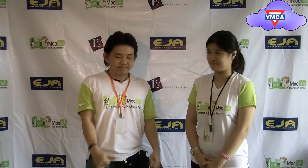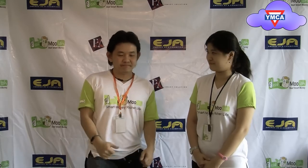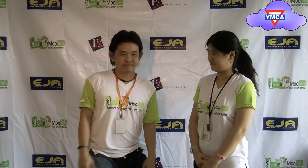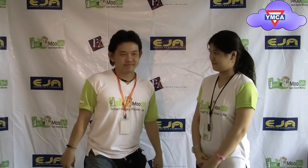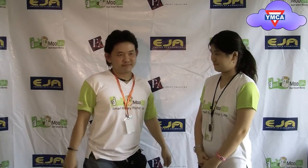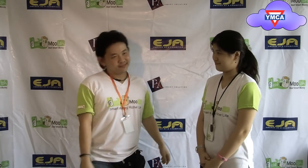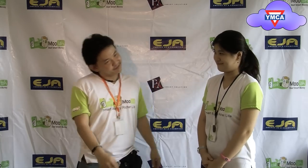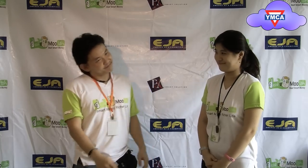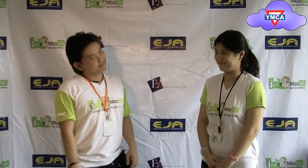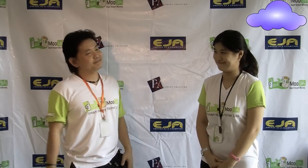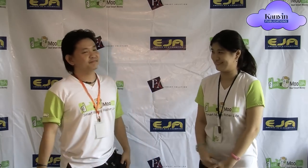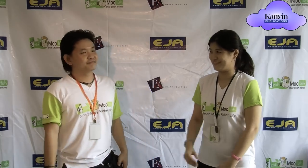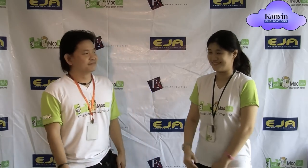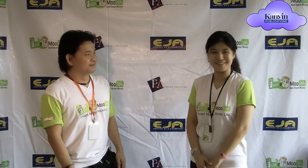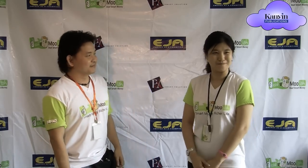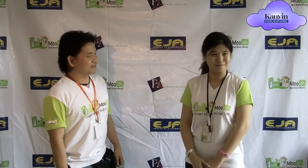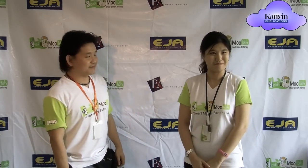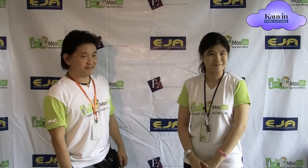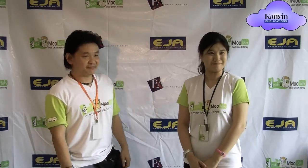our future and I can help my family build towards that future.